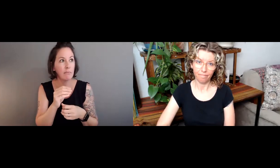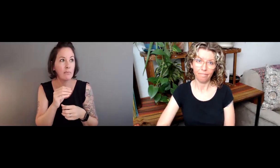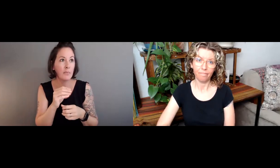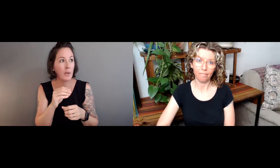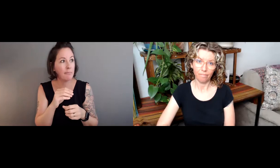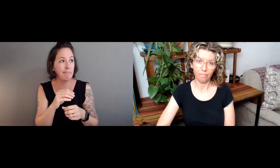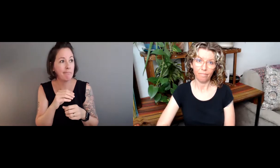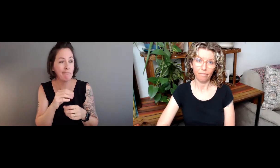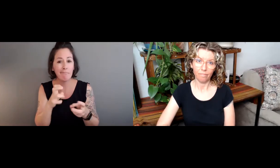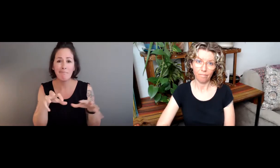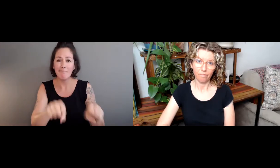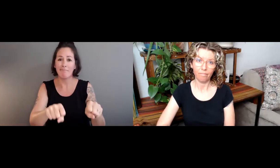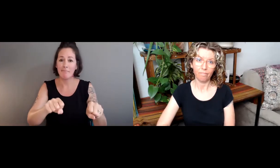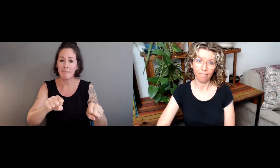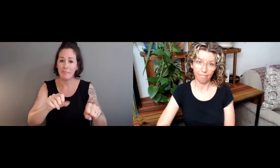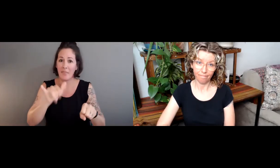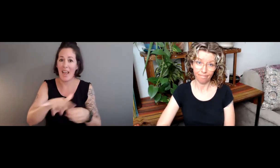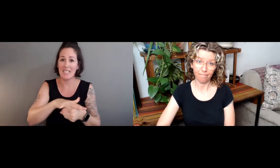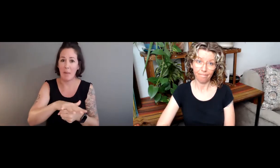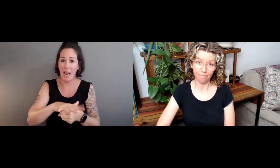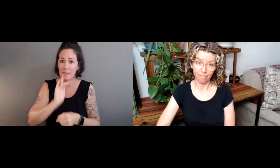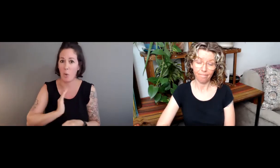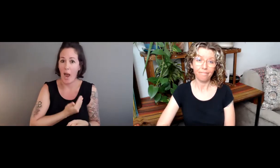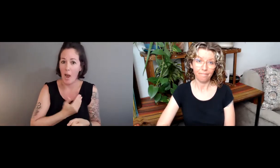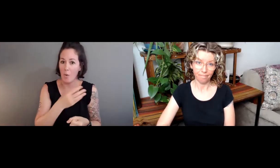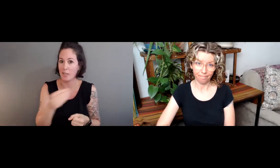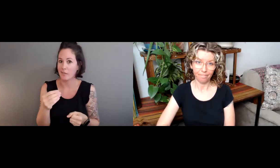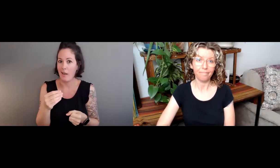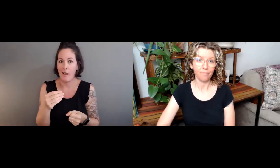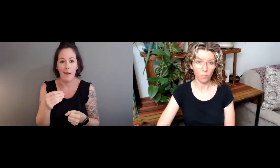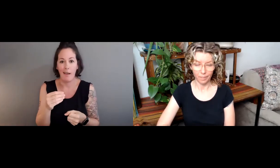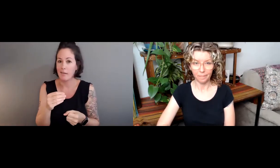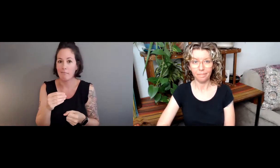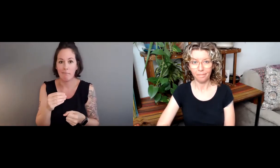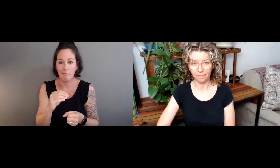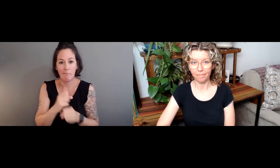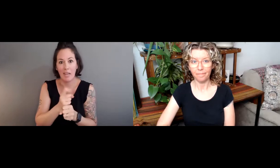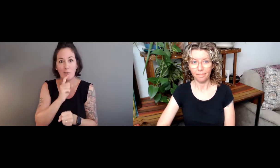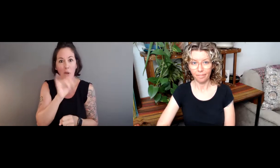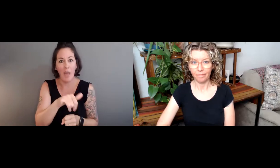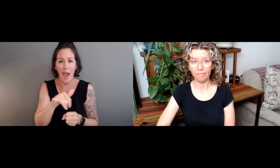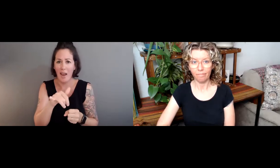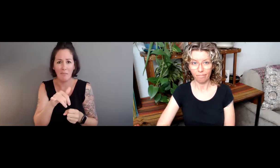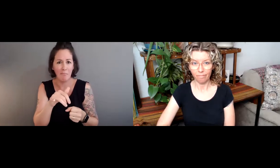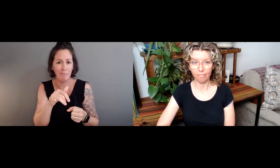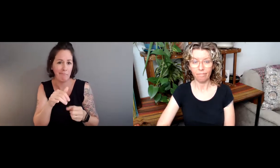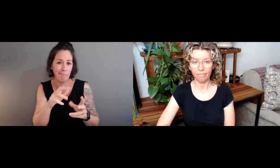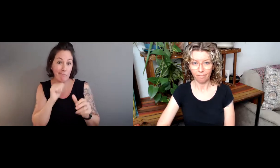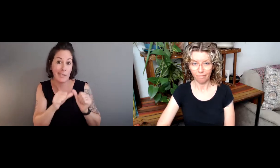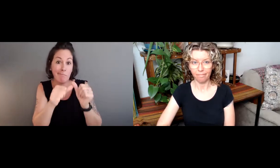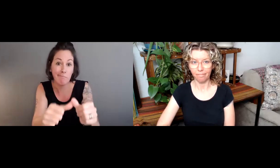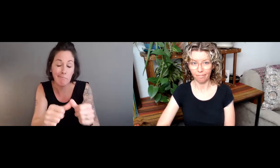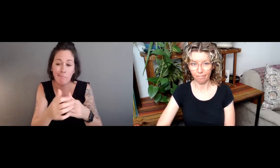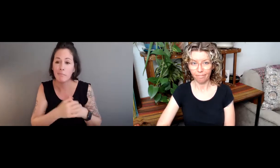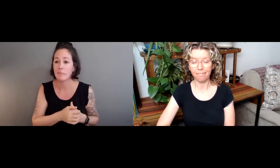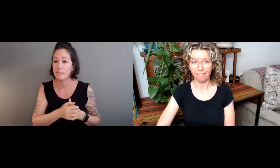experience as deaf individuals. And how we can make sure that we claim that space for ourselves.